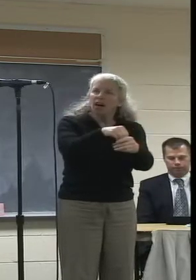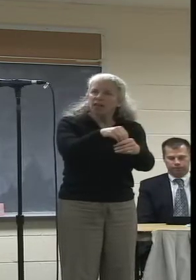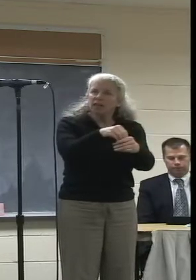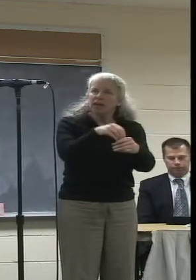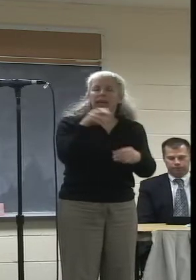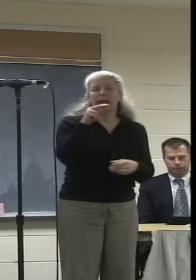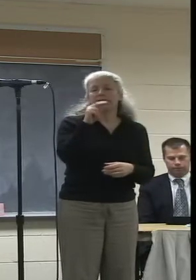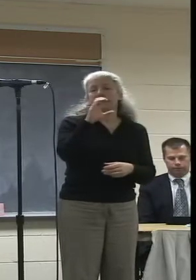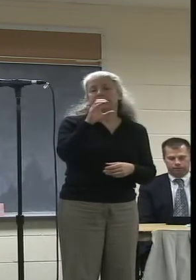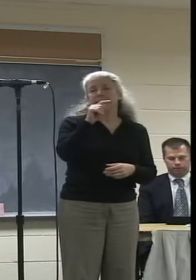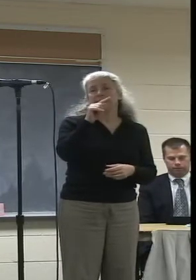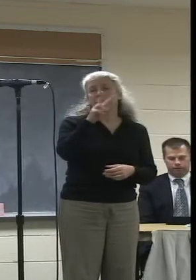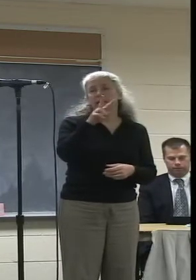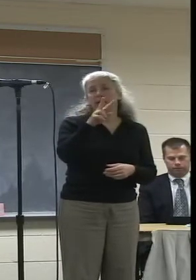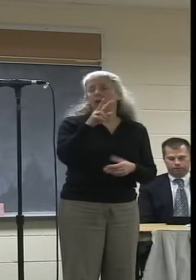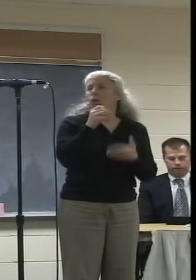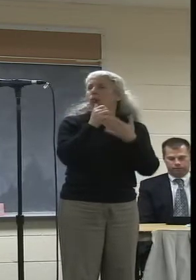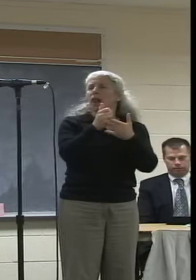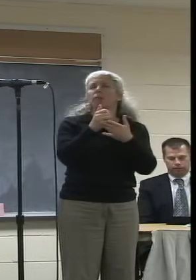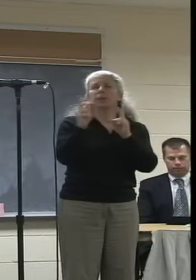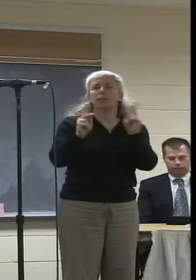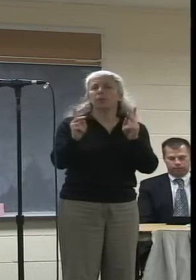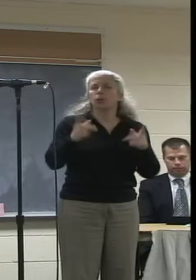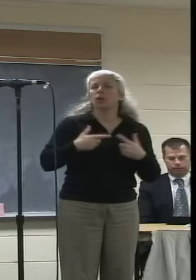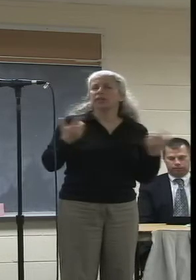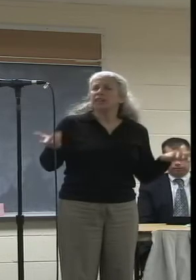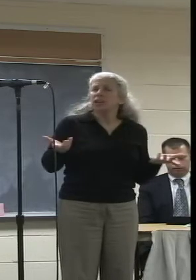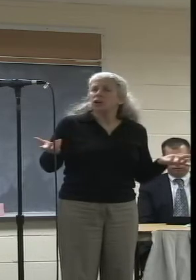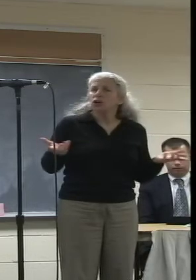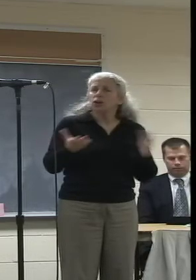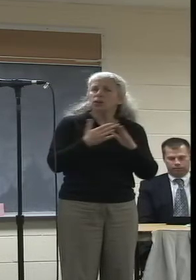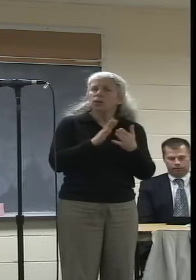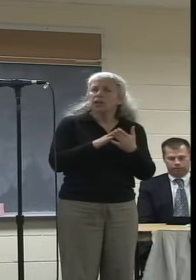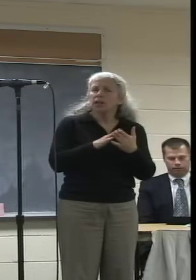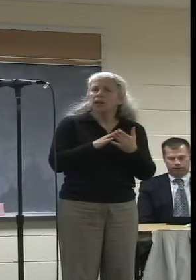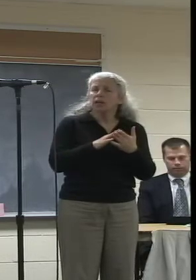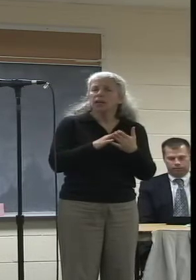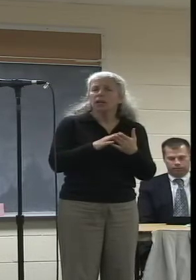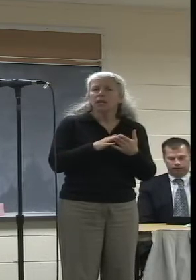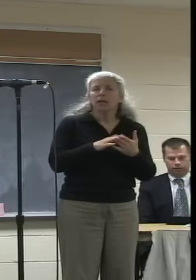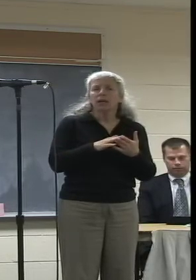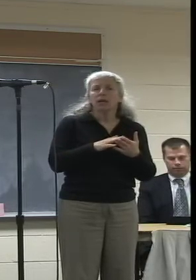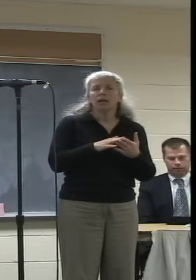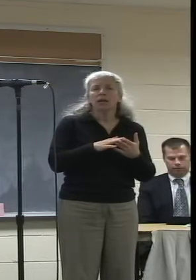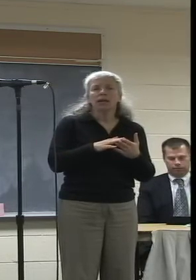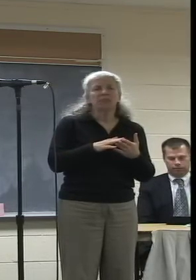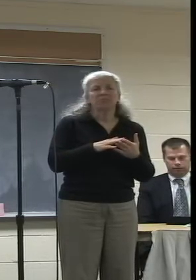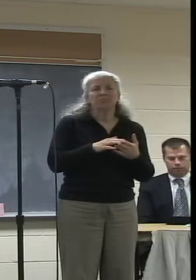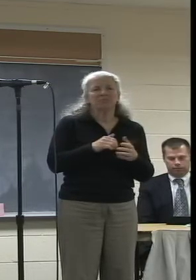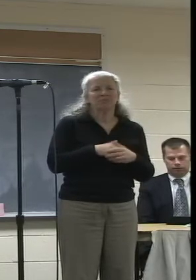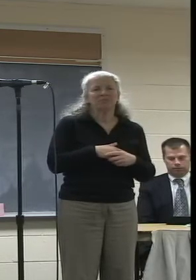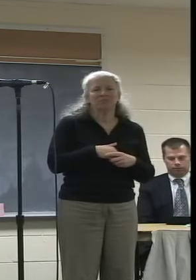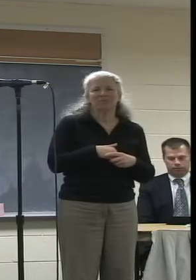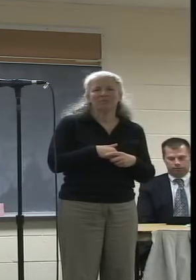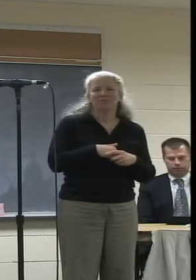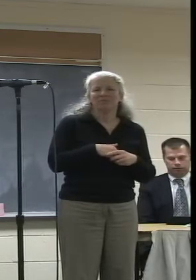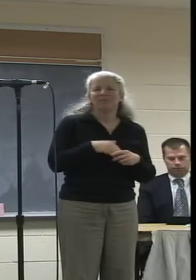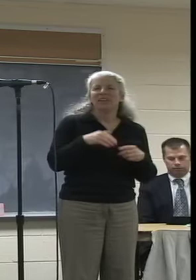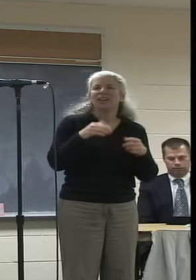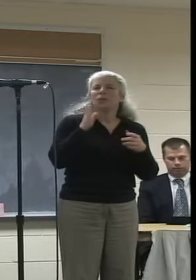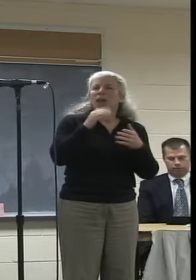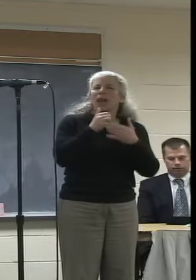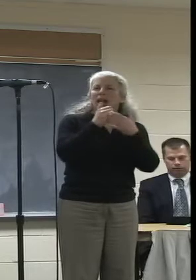that it exists to help any community member succeed in whatever media effort they're looking to do.